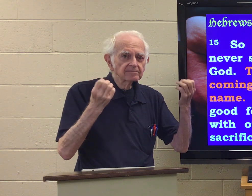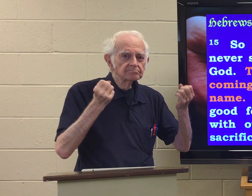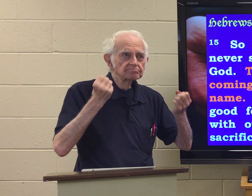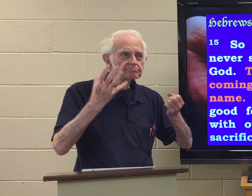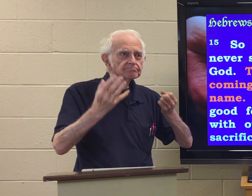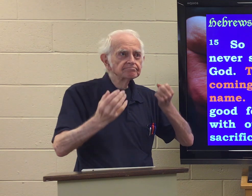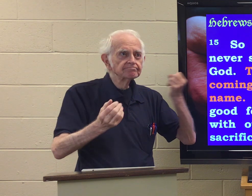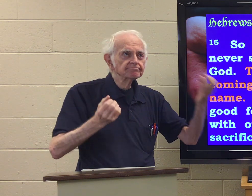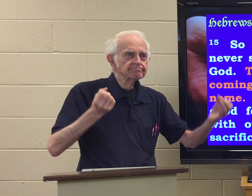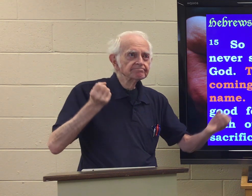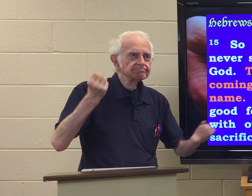they can sign.